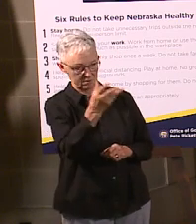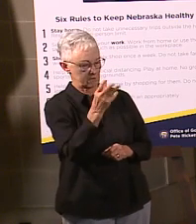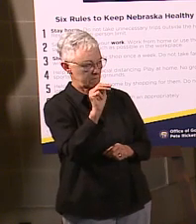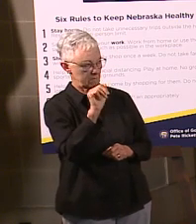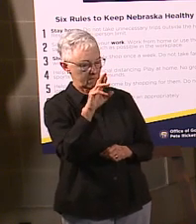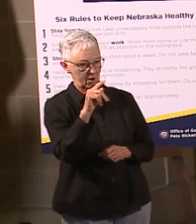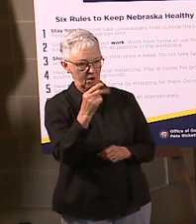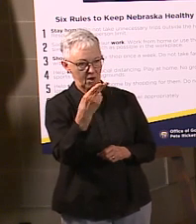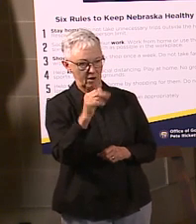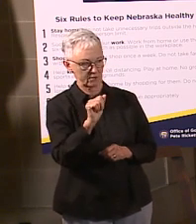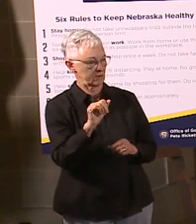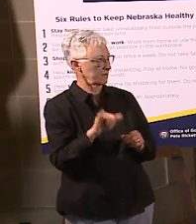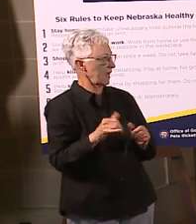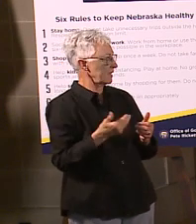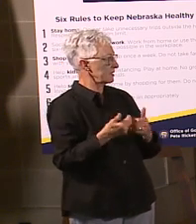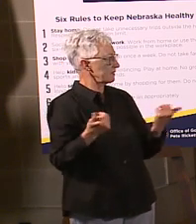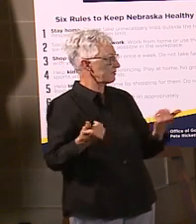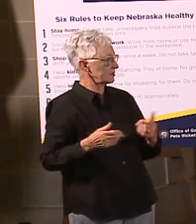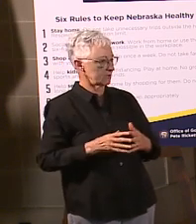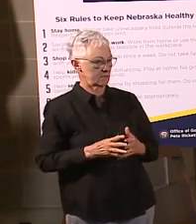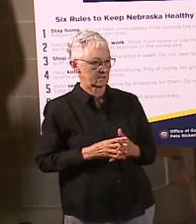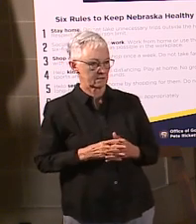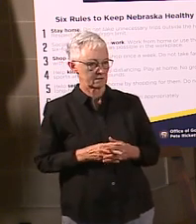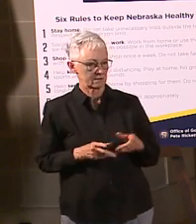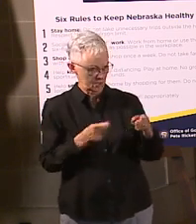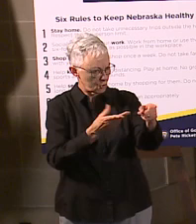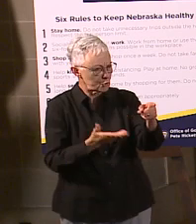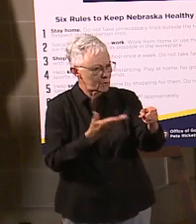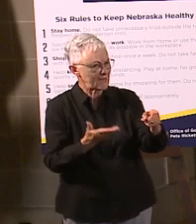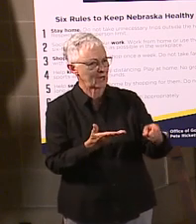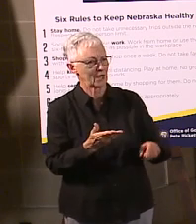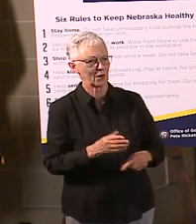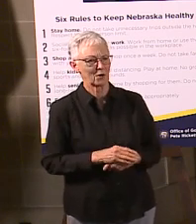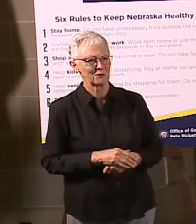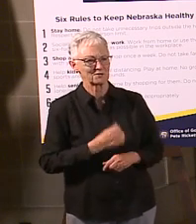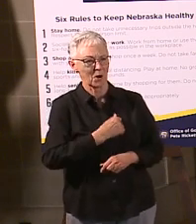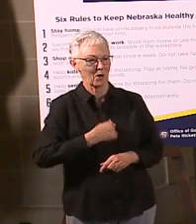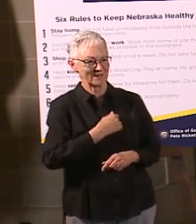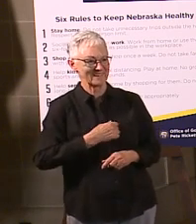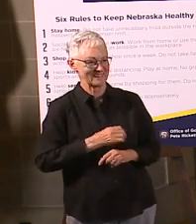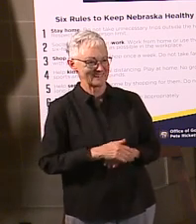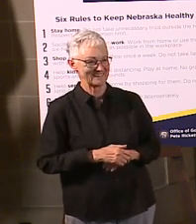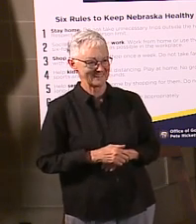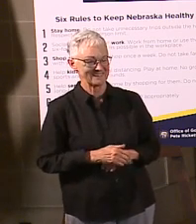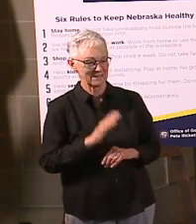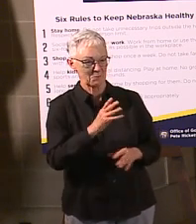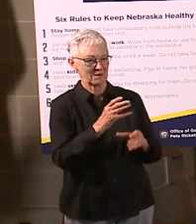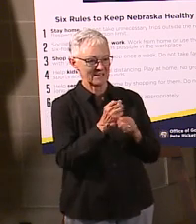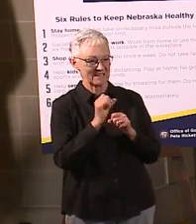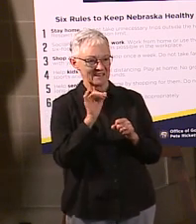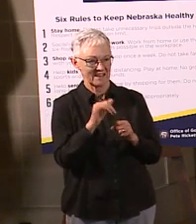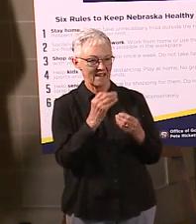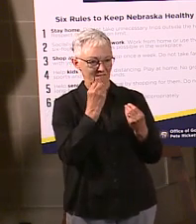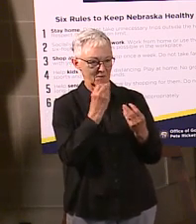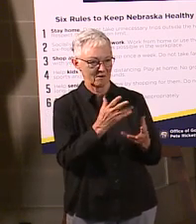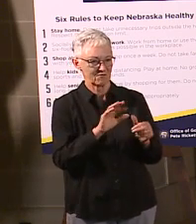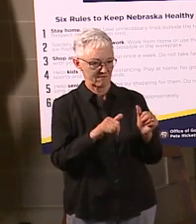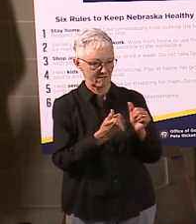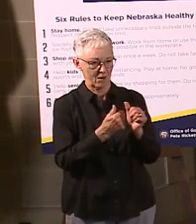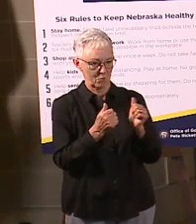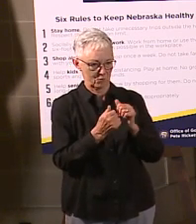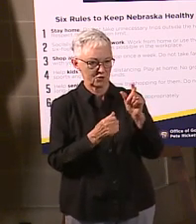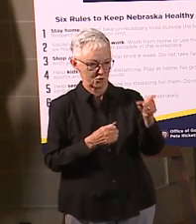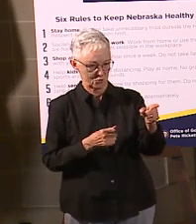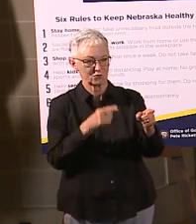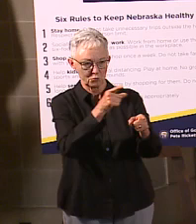between those two? So we'll get that breakout, Martha. I'm sorry, you're right here, Martha. We'll get that breakout for you, and Dr. Anson will follow you up with that. So you've got the aggregate